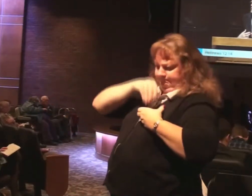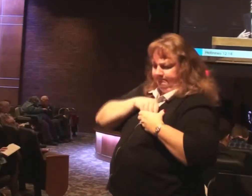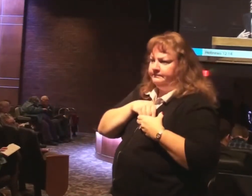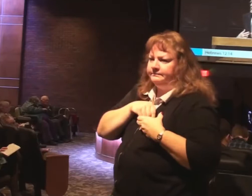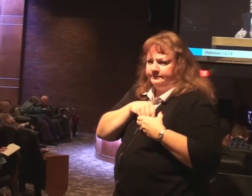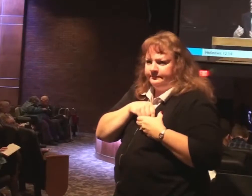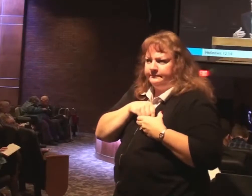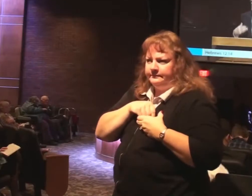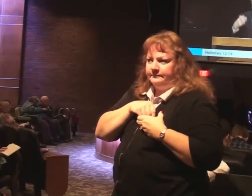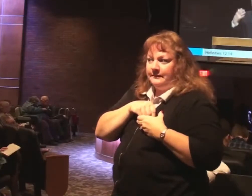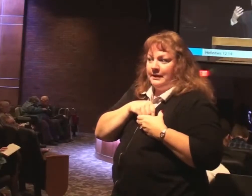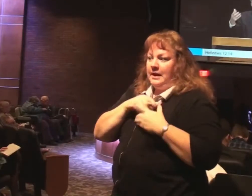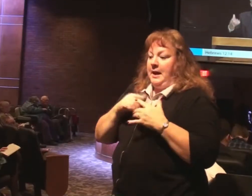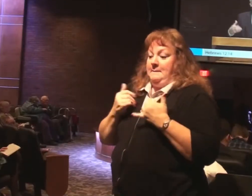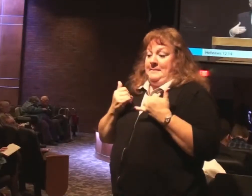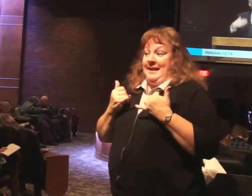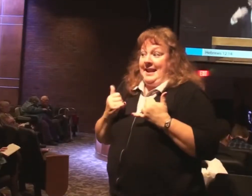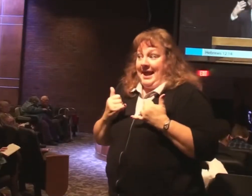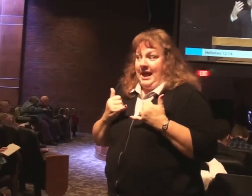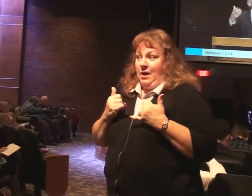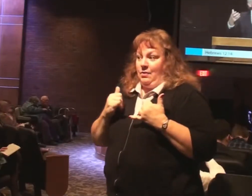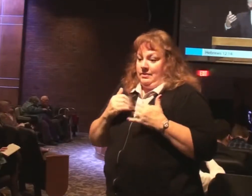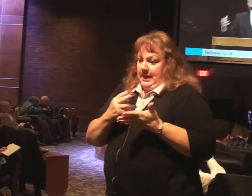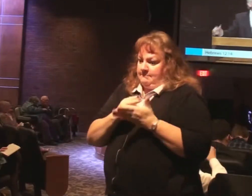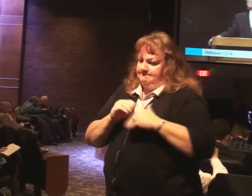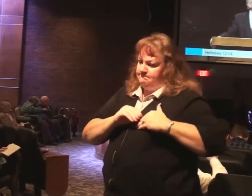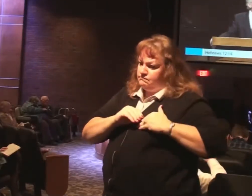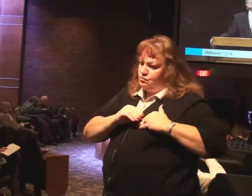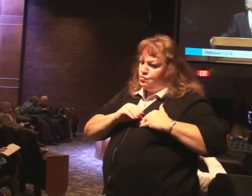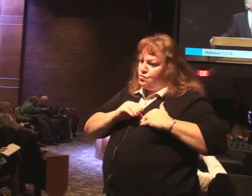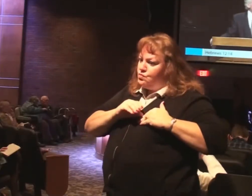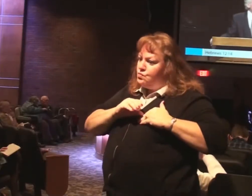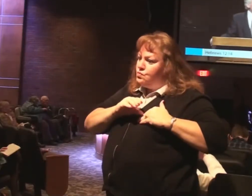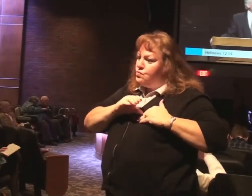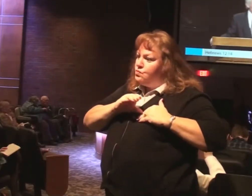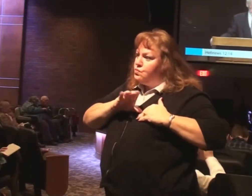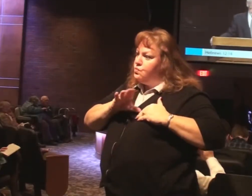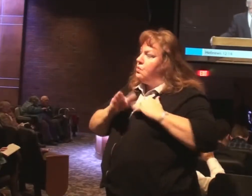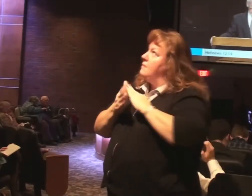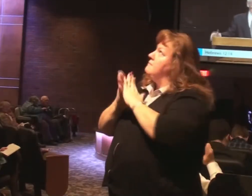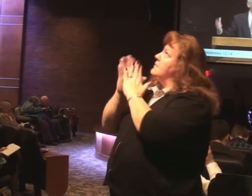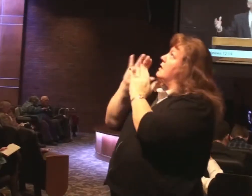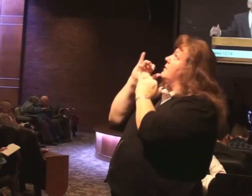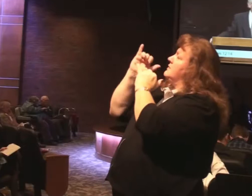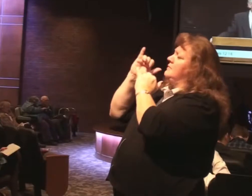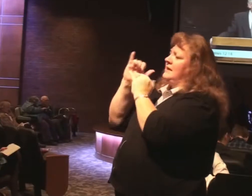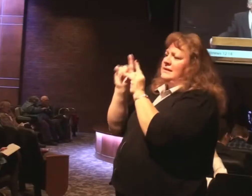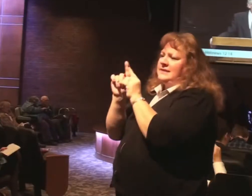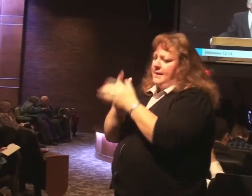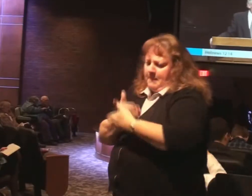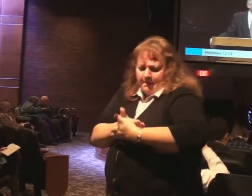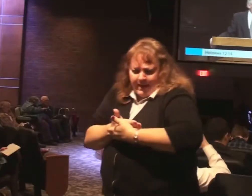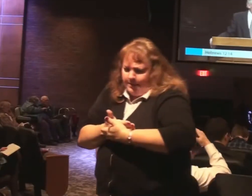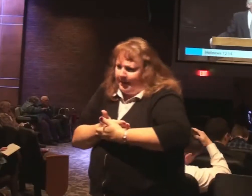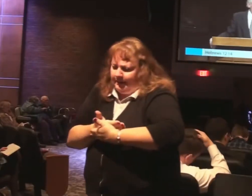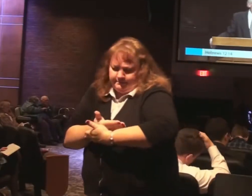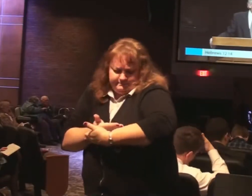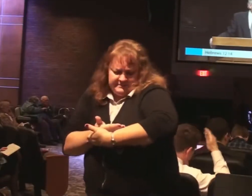But now more and more. What do we see? Children. Babies born. They say he's cute.